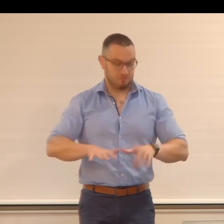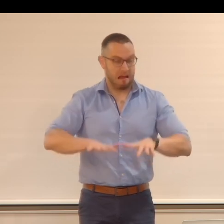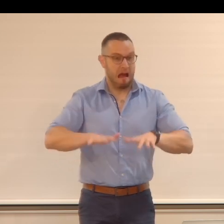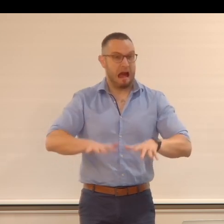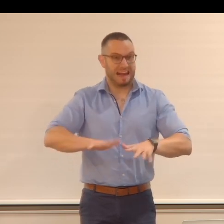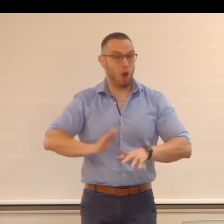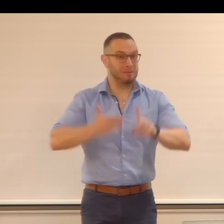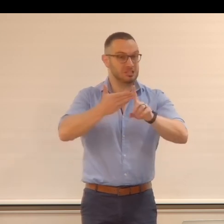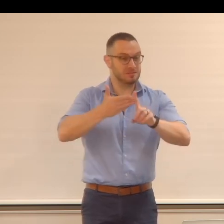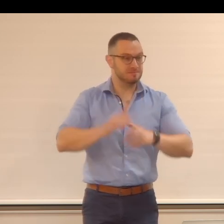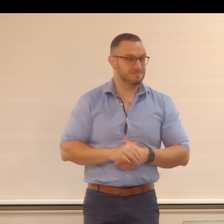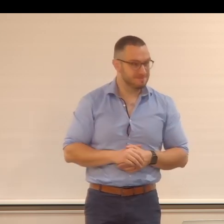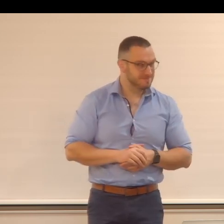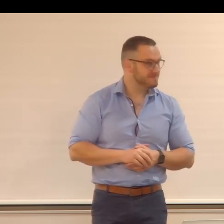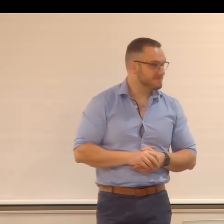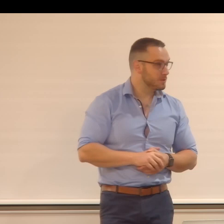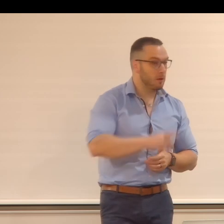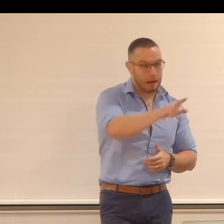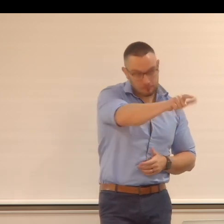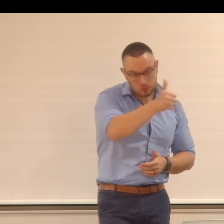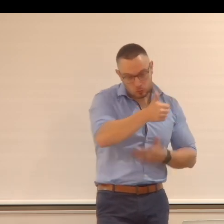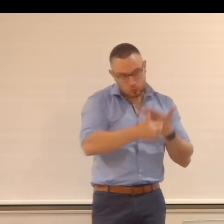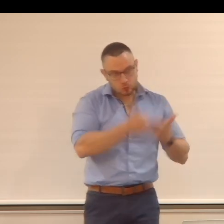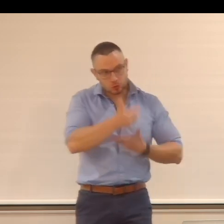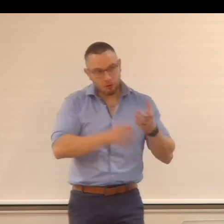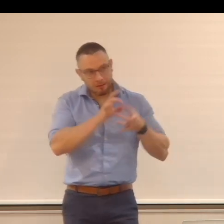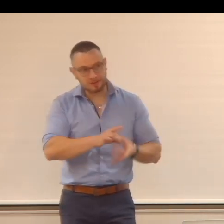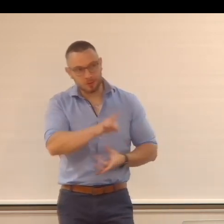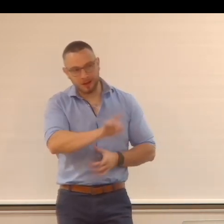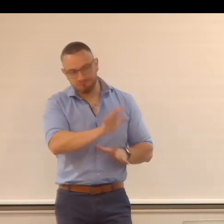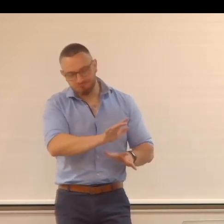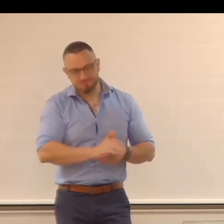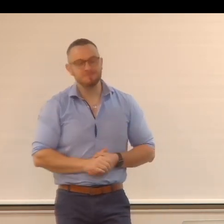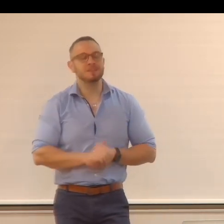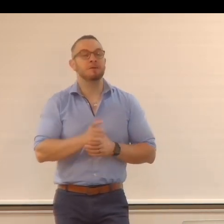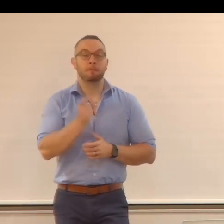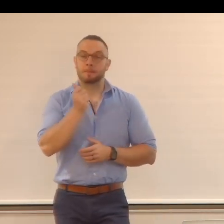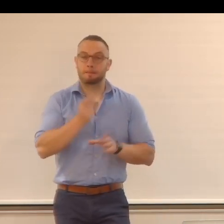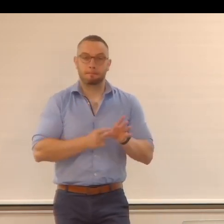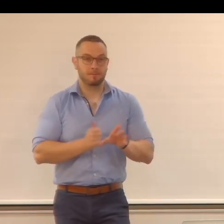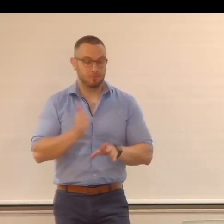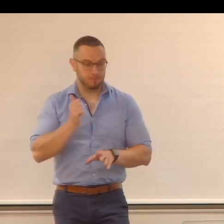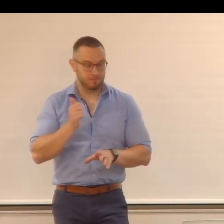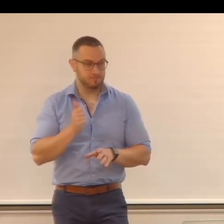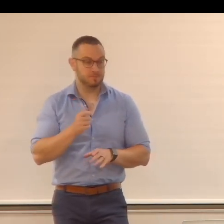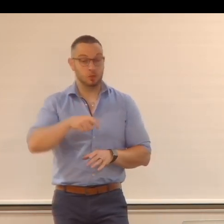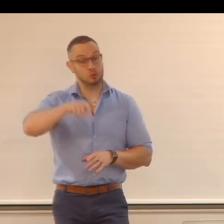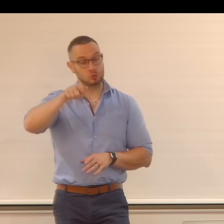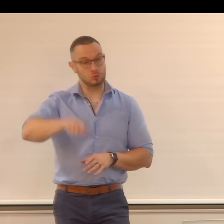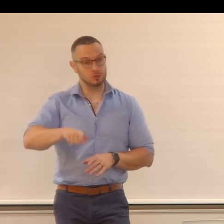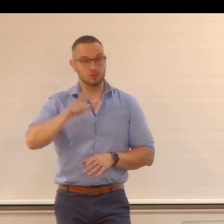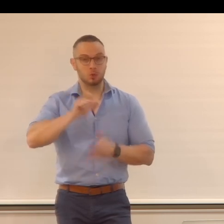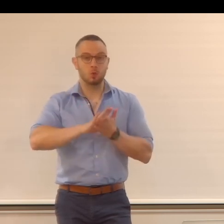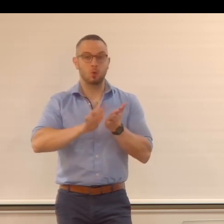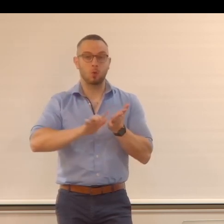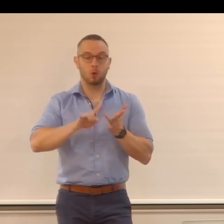Analog missions. Well, I have a good one about that. So a few years ago, a student, Chloe,